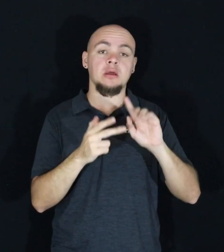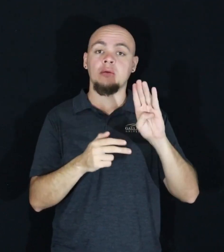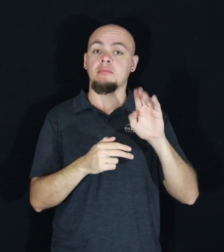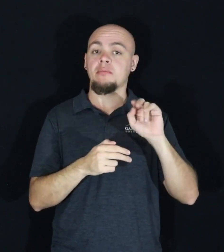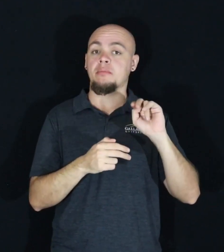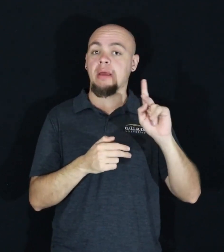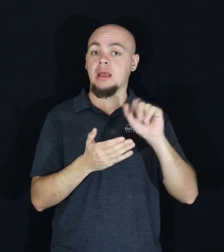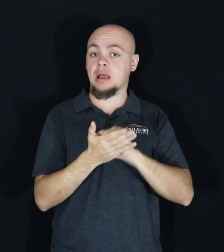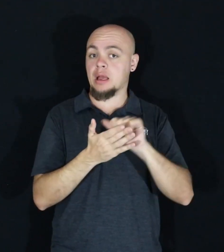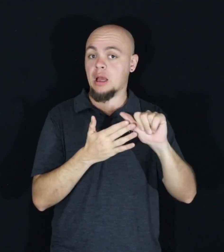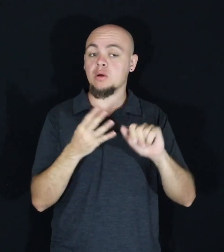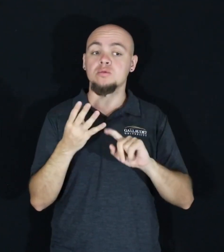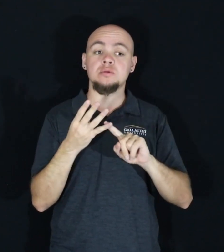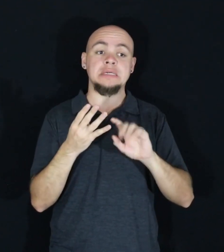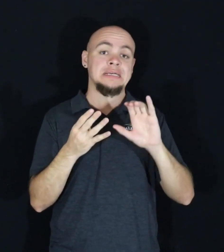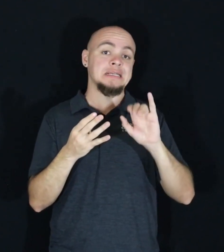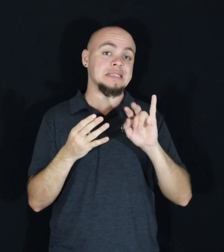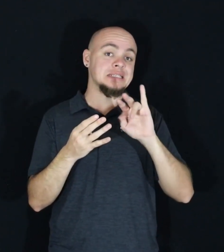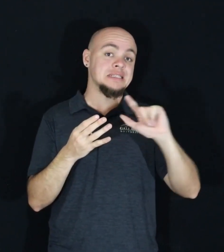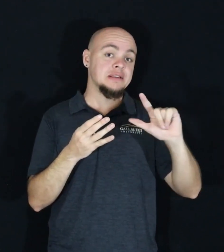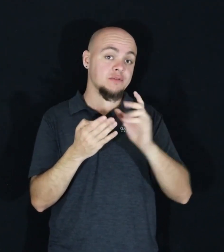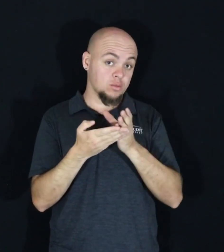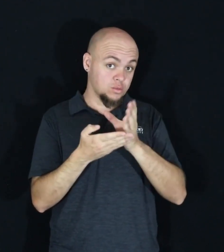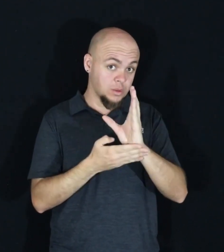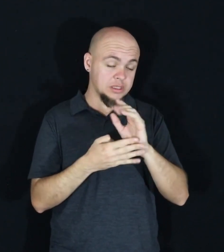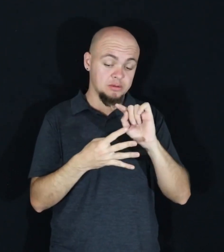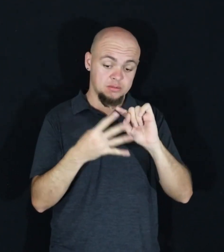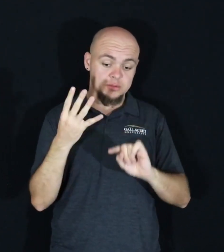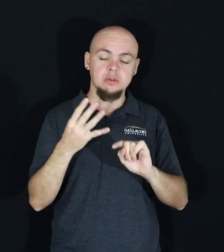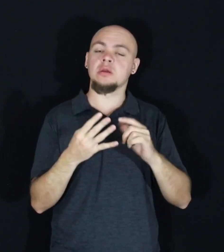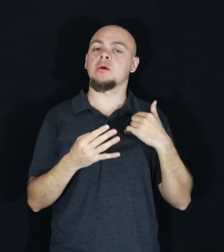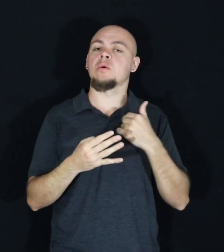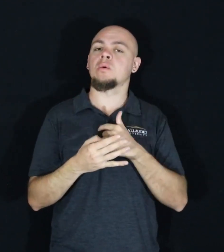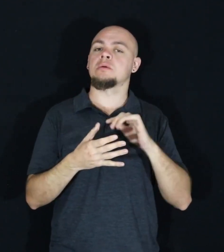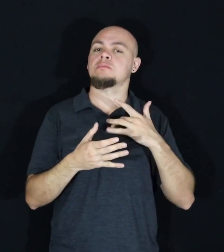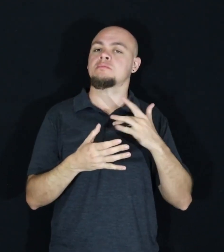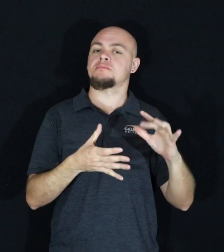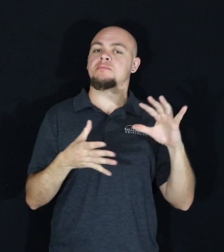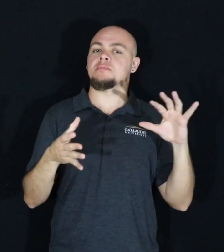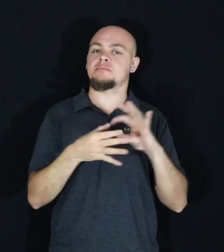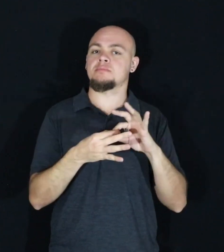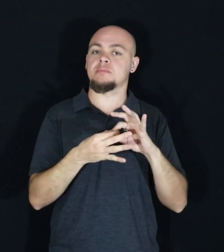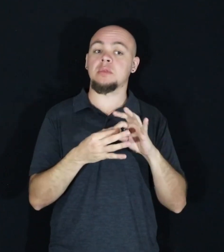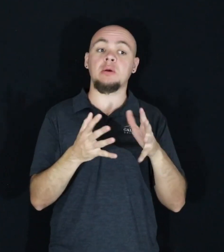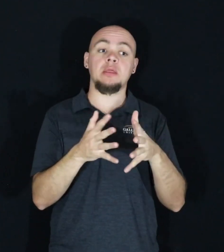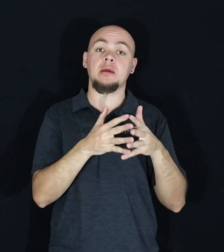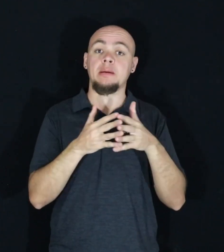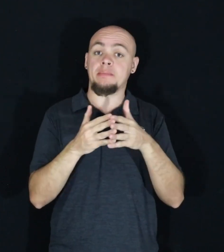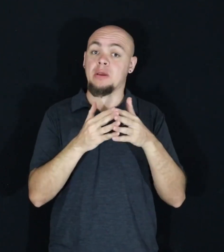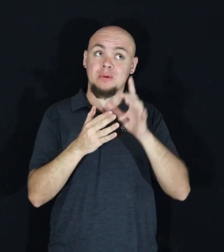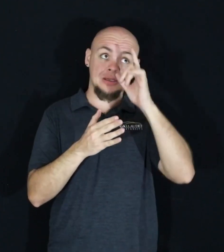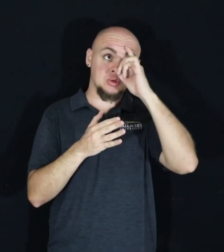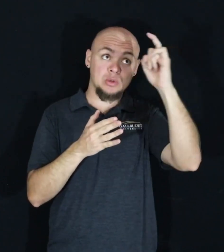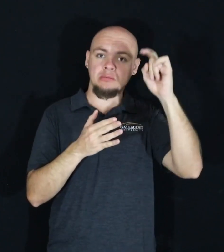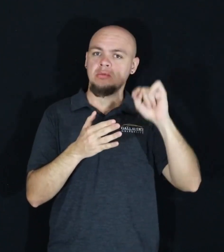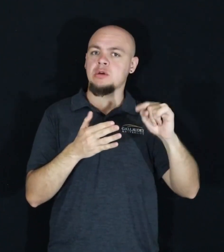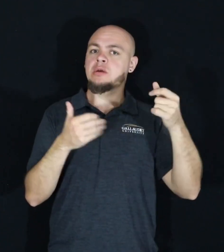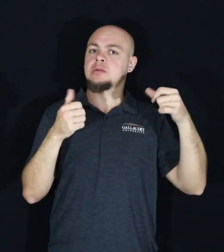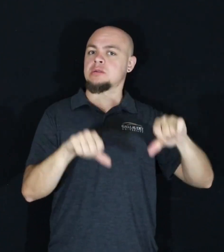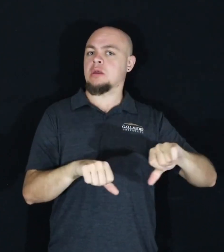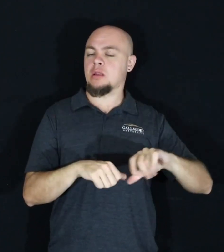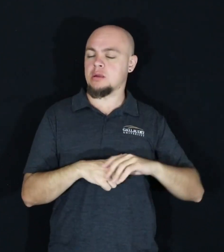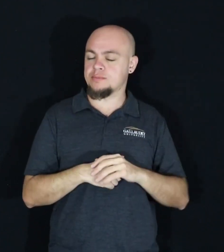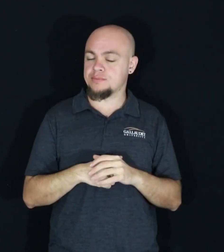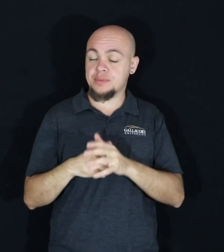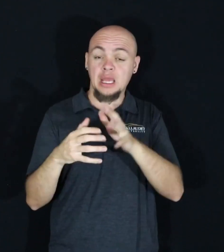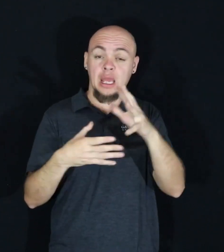rights. Things, the very things we associate with the American dream. Creating an